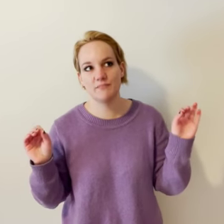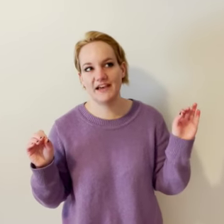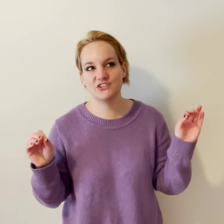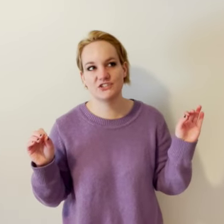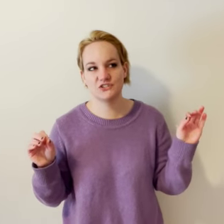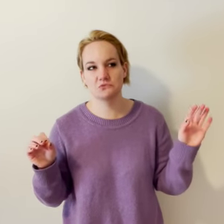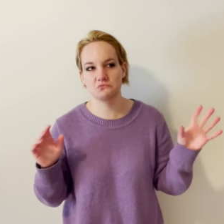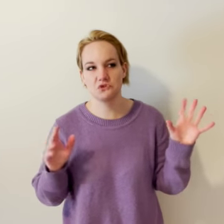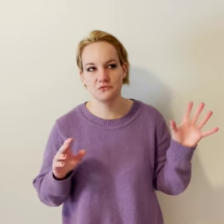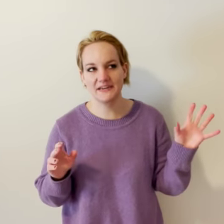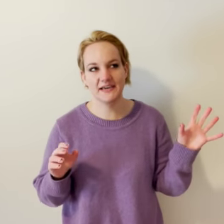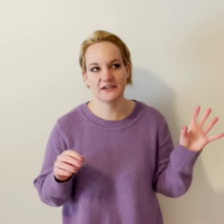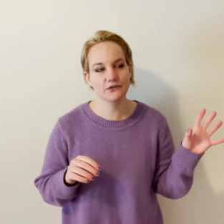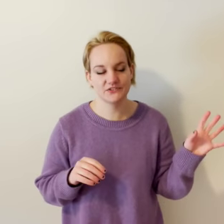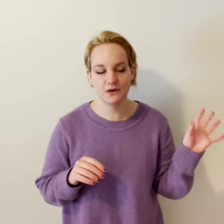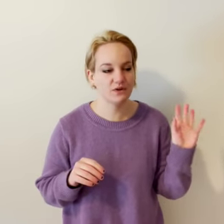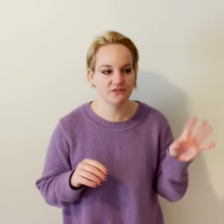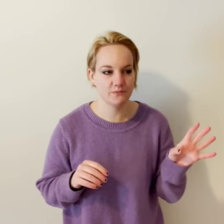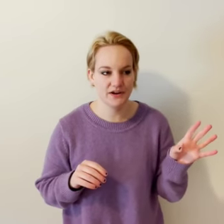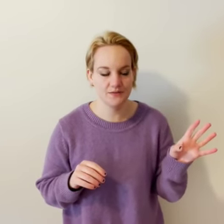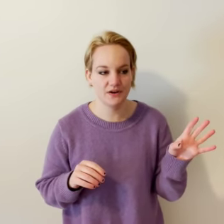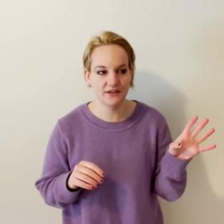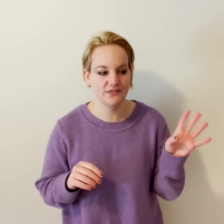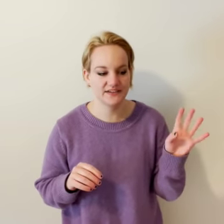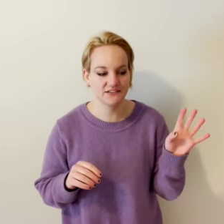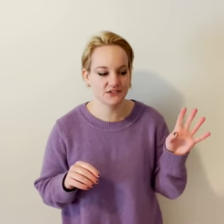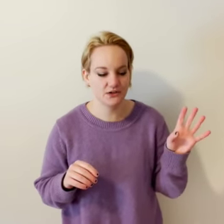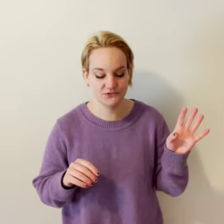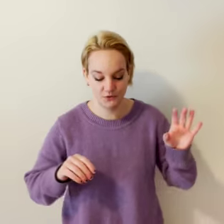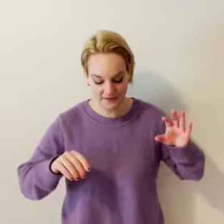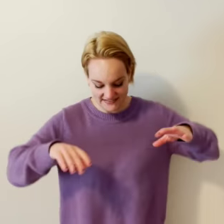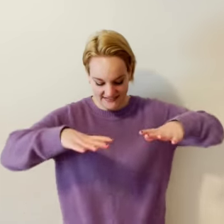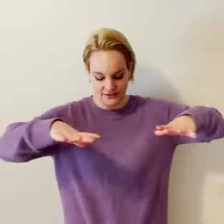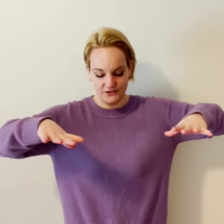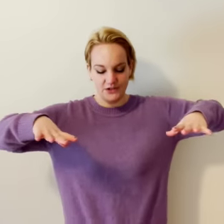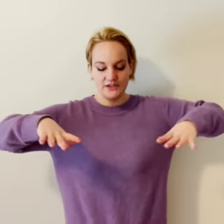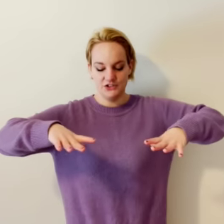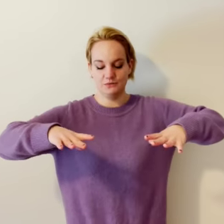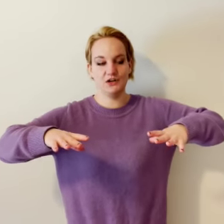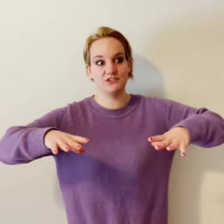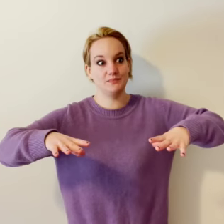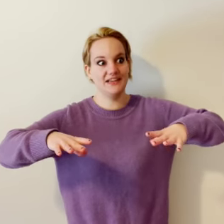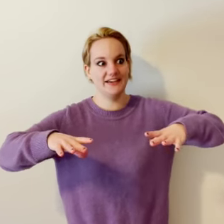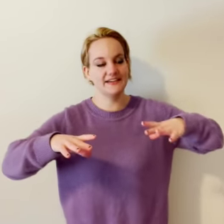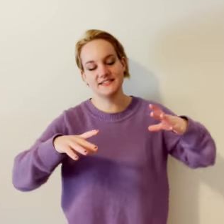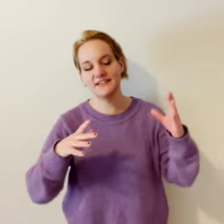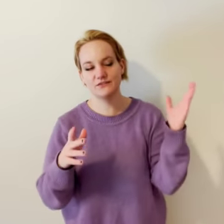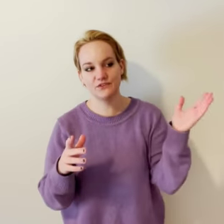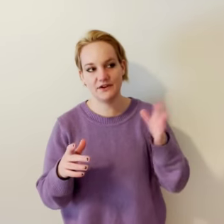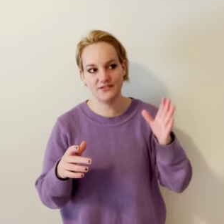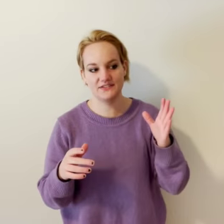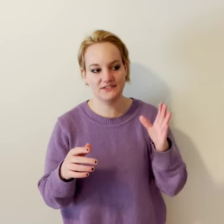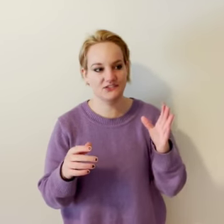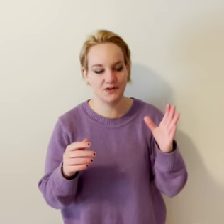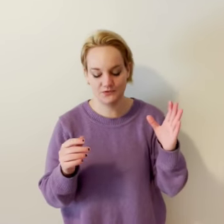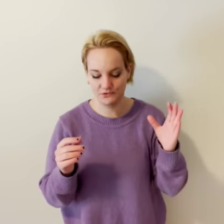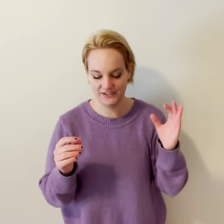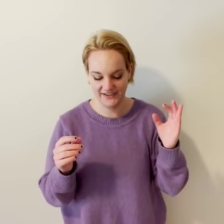Patch's rude mechanicals that worked for bread upon Athenian's dolls were met together to rehearse a play intended for great Thesis as an upshoulde.